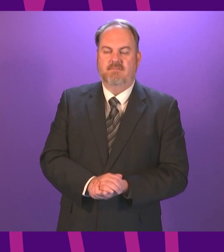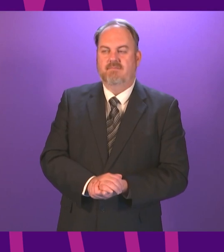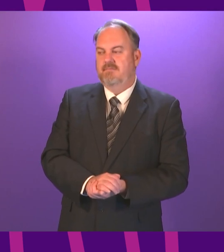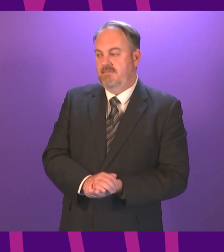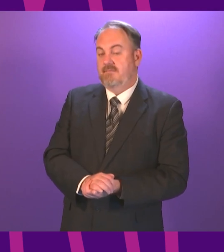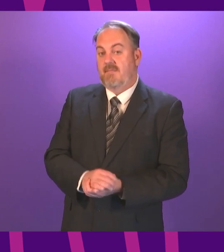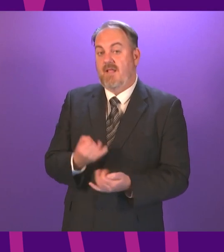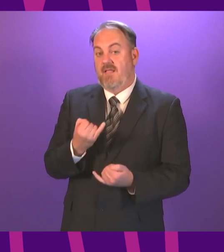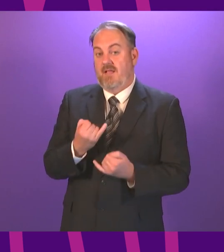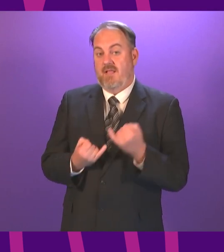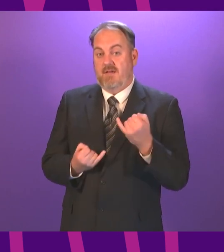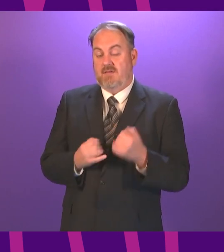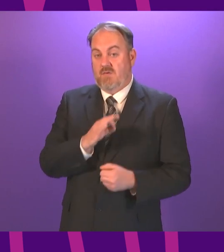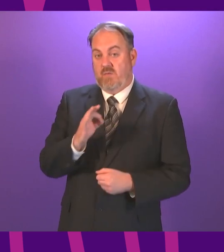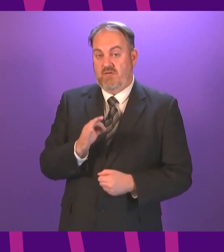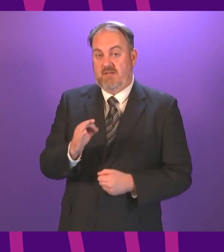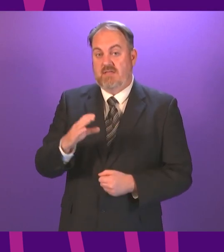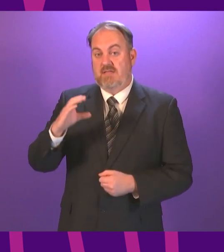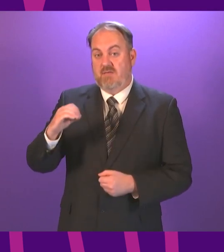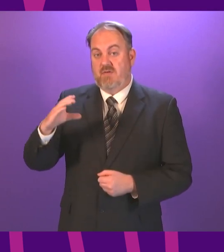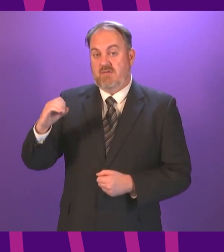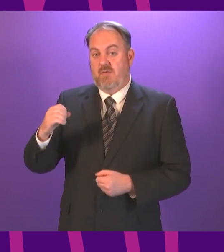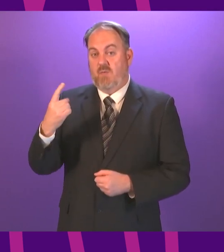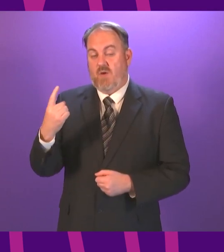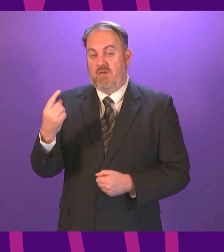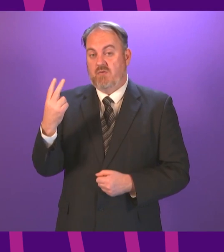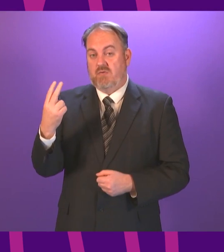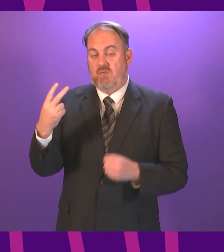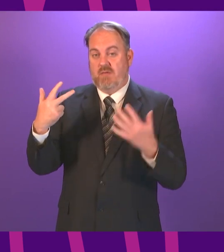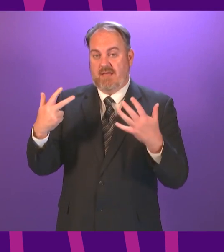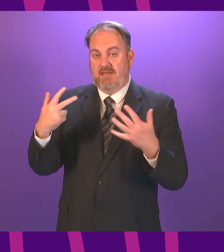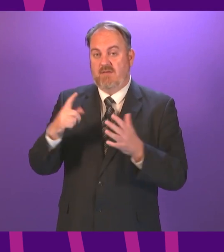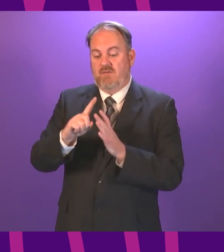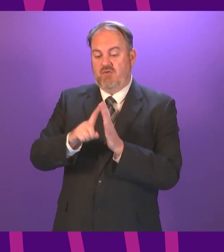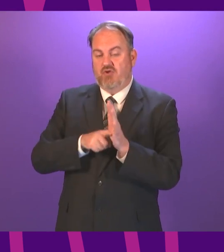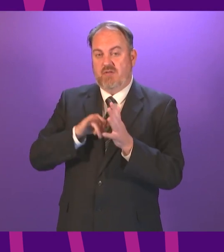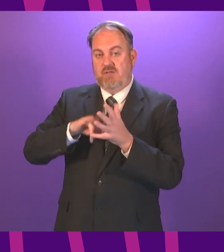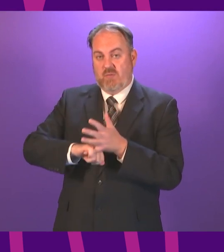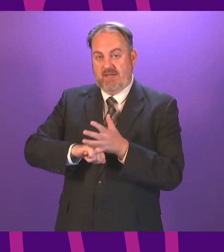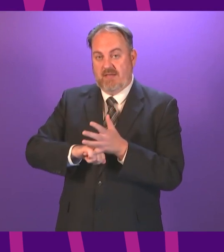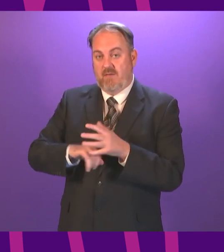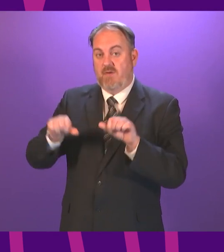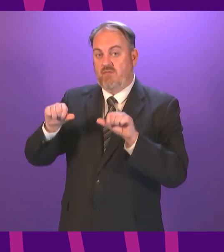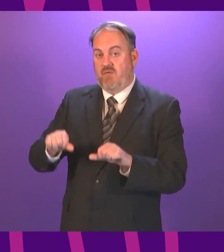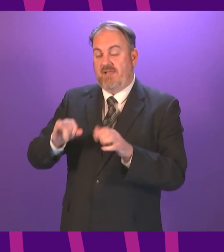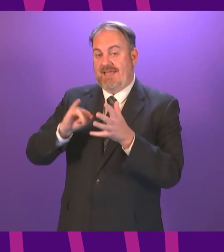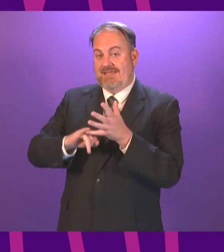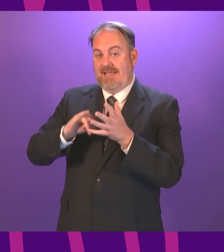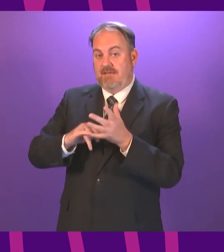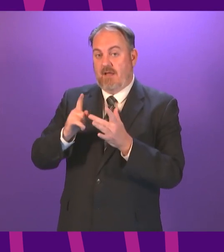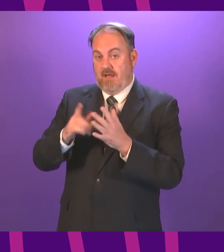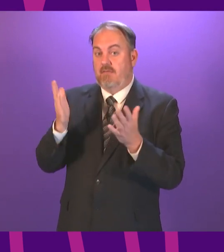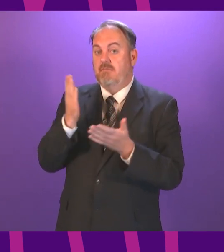The final question is that motion 00128, in the name of John Swinney, on approval of an SSI, be agreed.